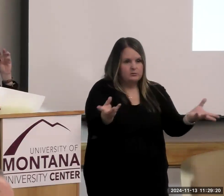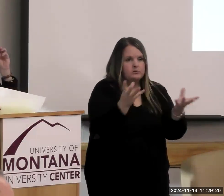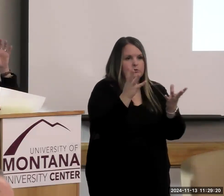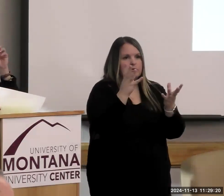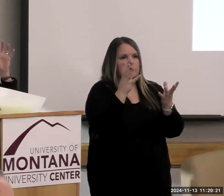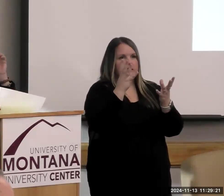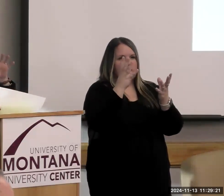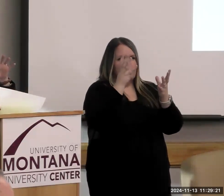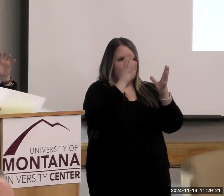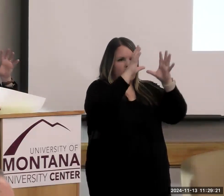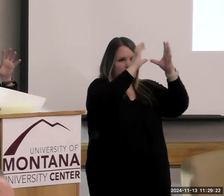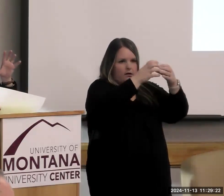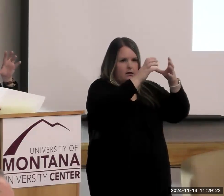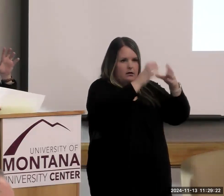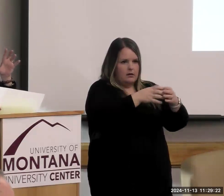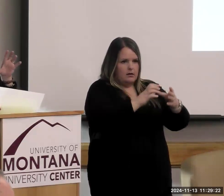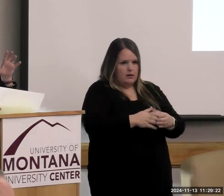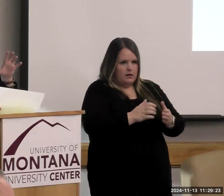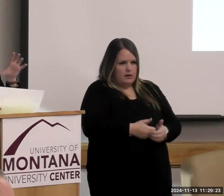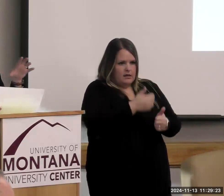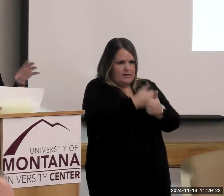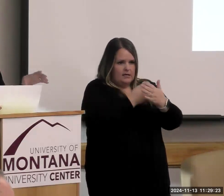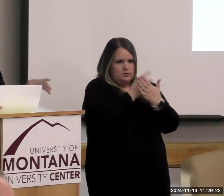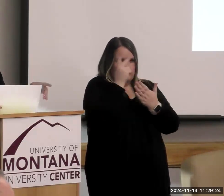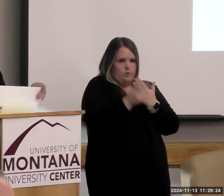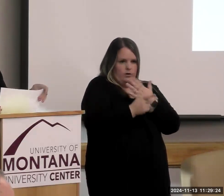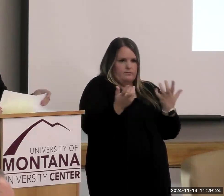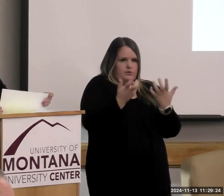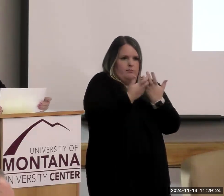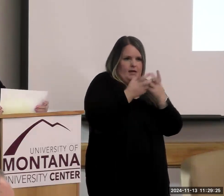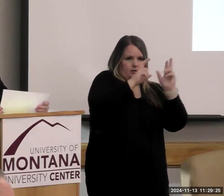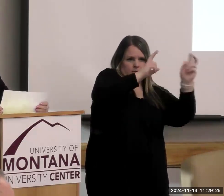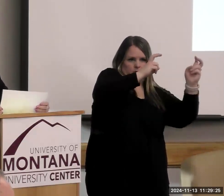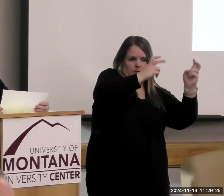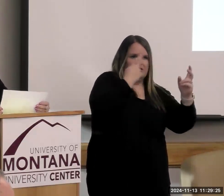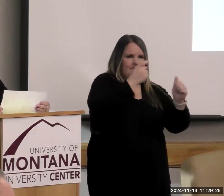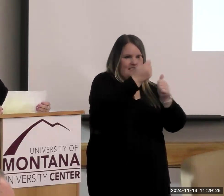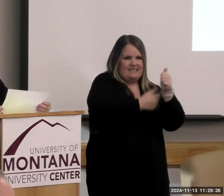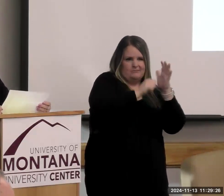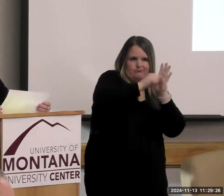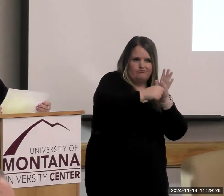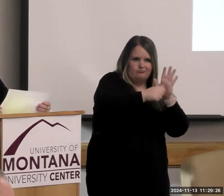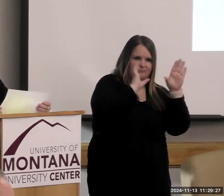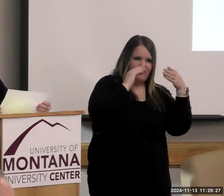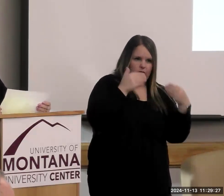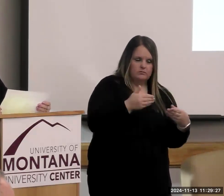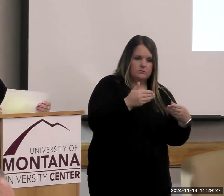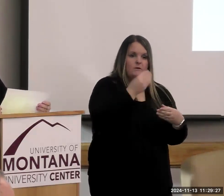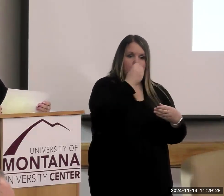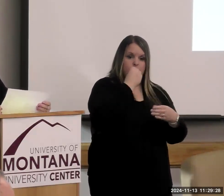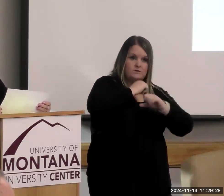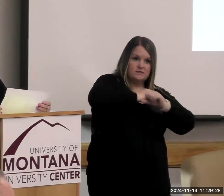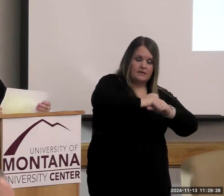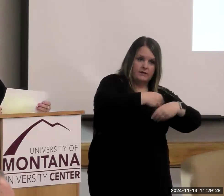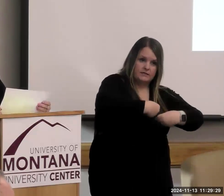the programs under those focuses, so that you can kind of see what they're emphasizing. Food security, distribution,